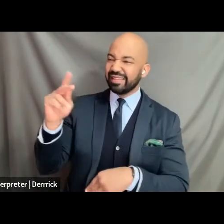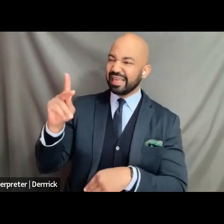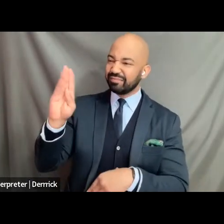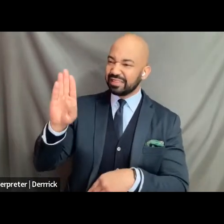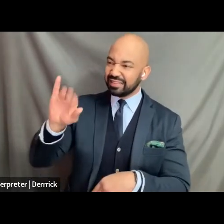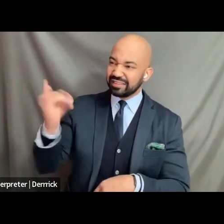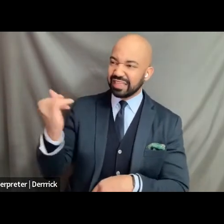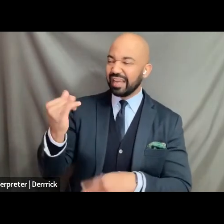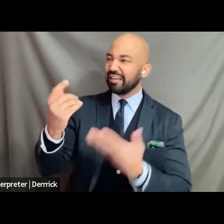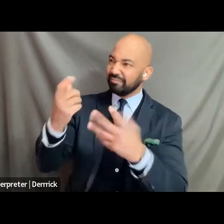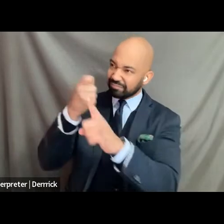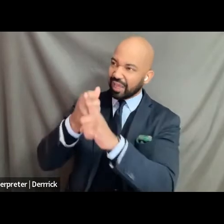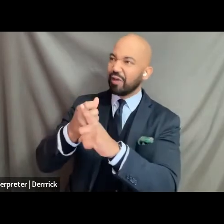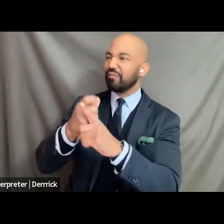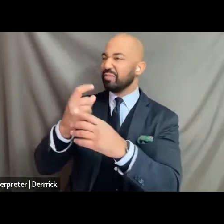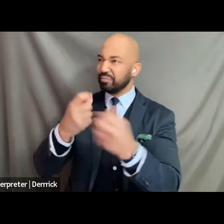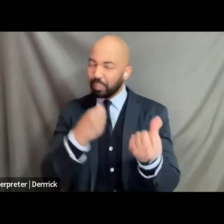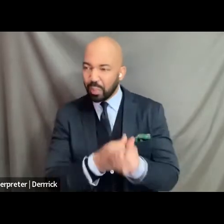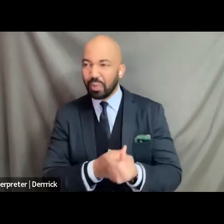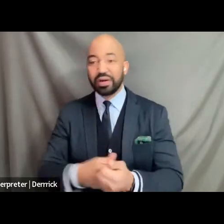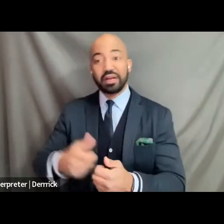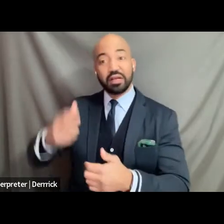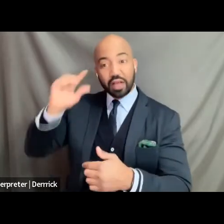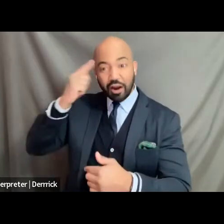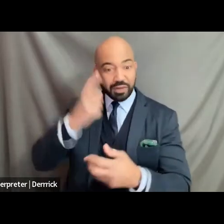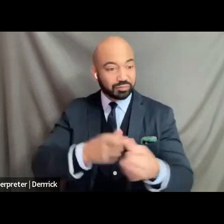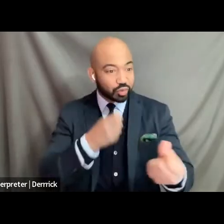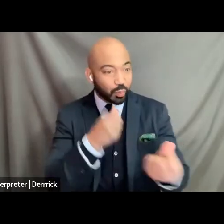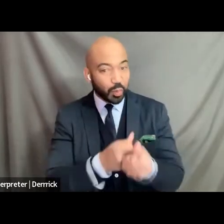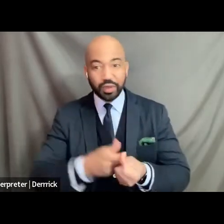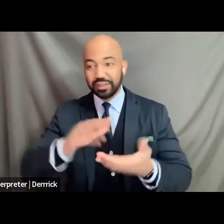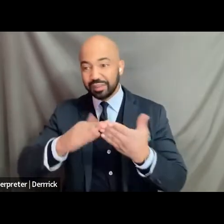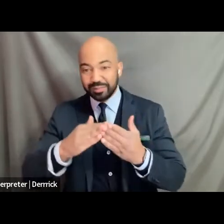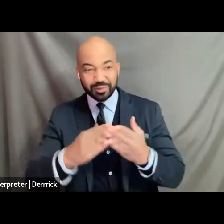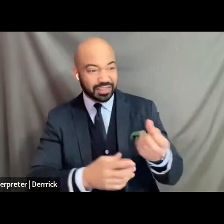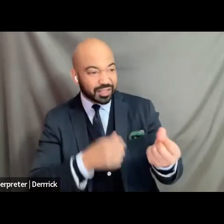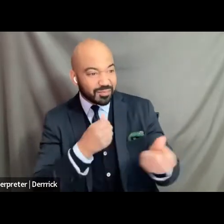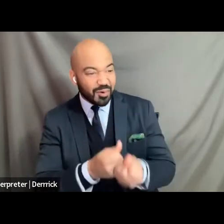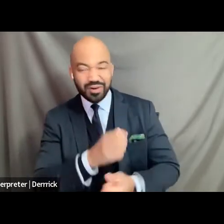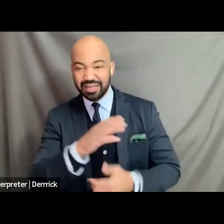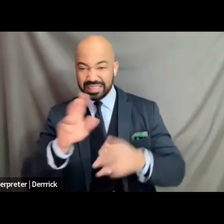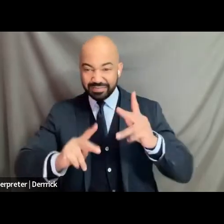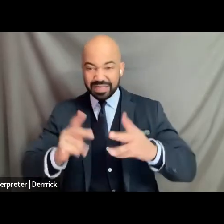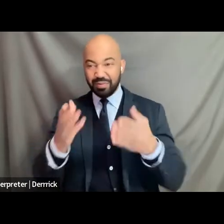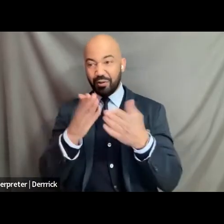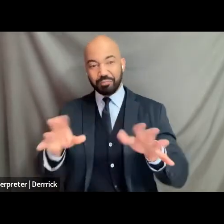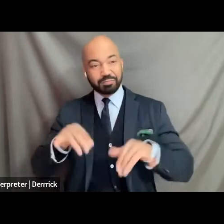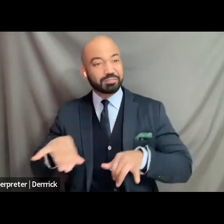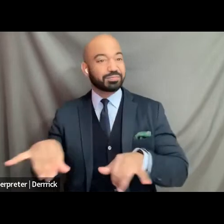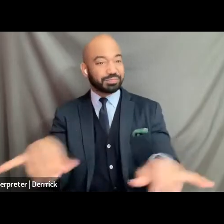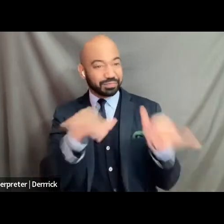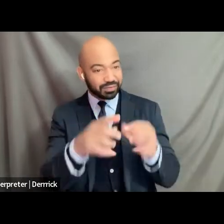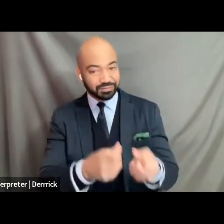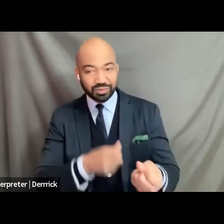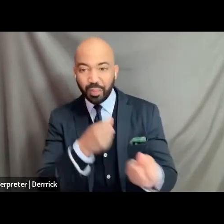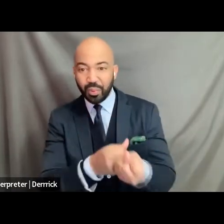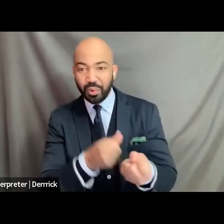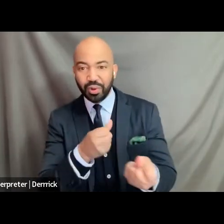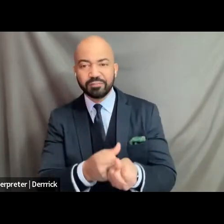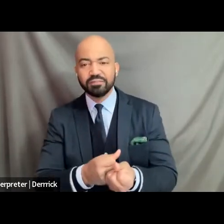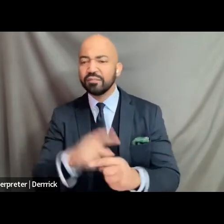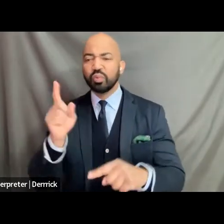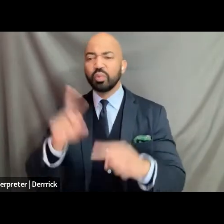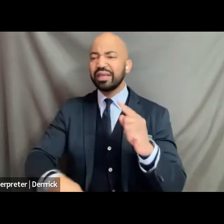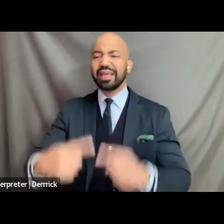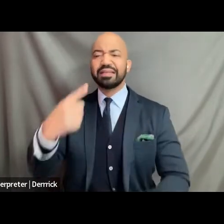our government by our communities by um you know our citizens you know we can't say that black lives